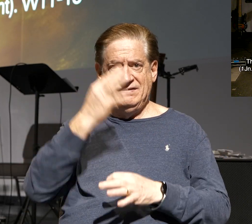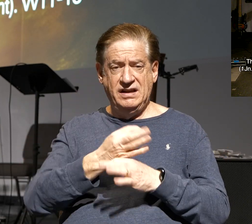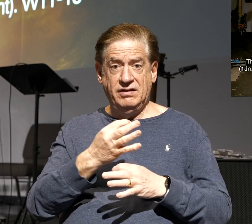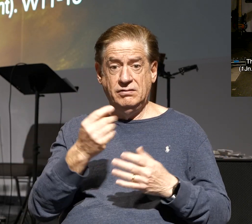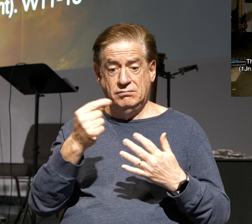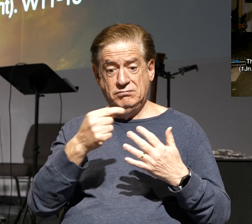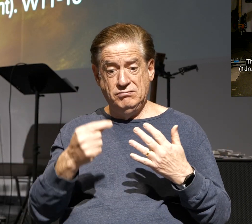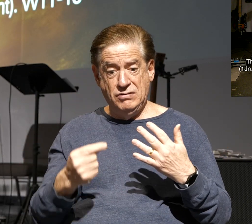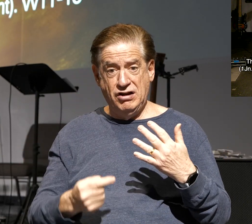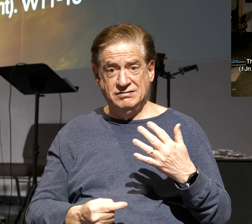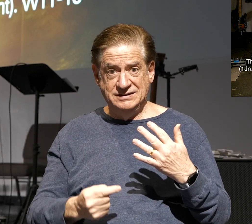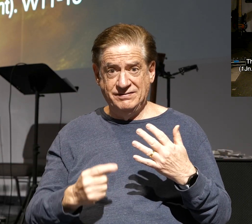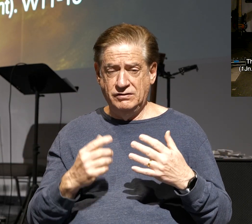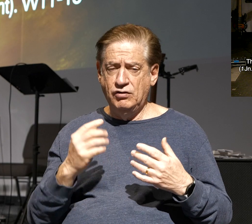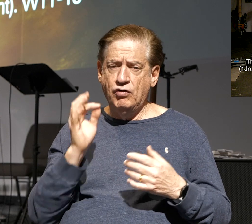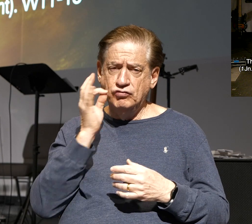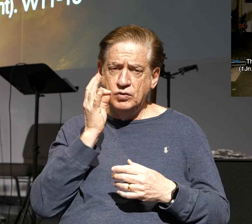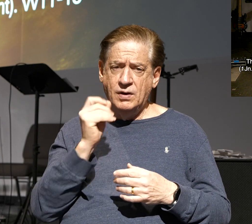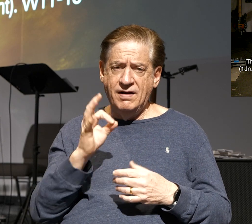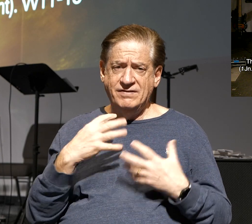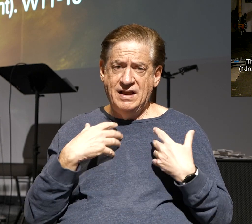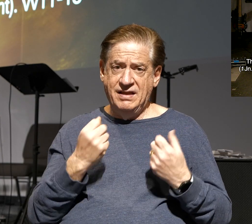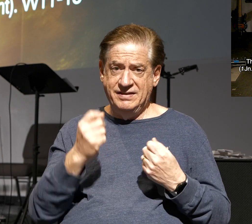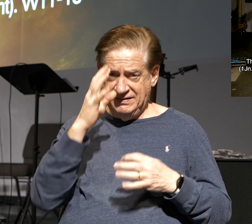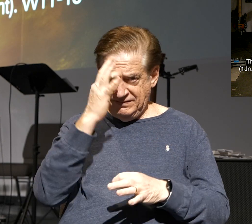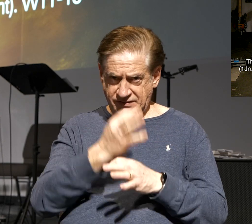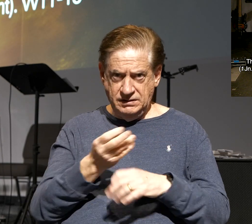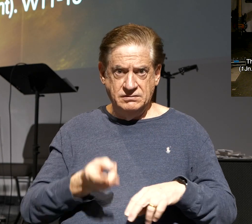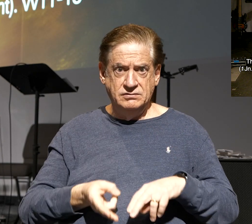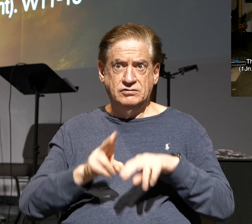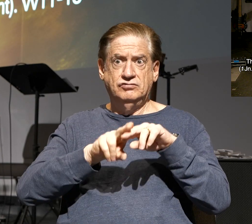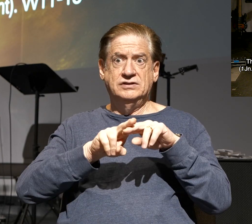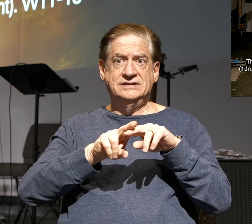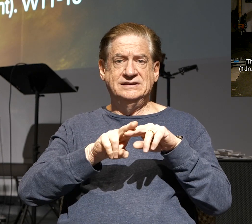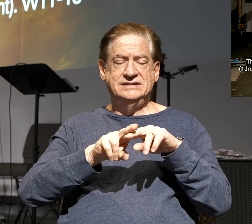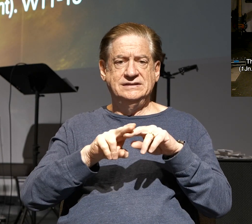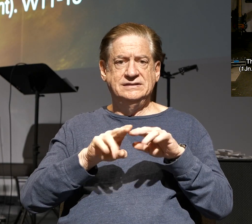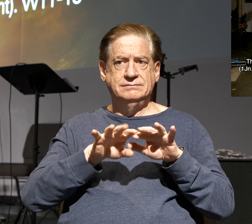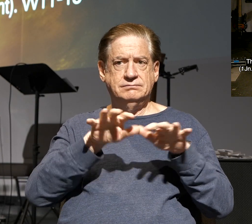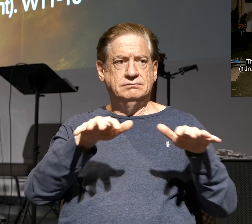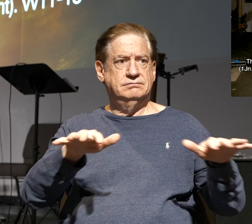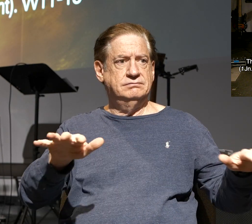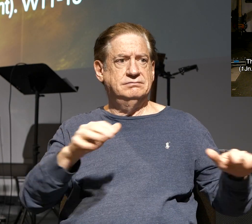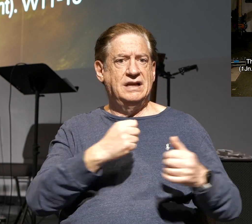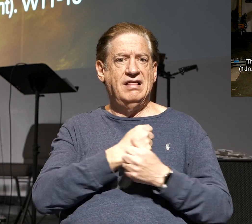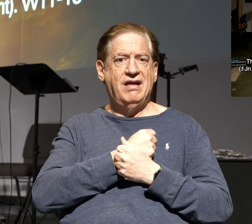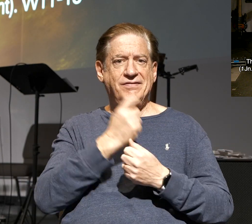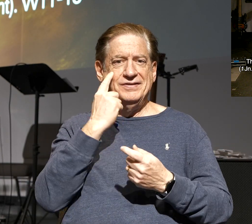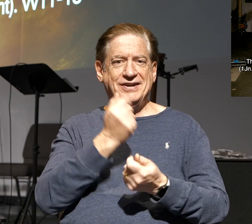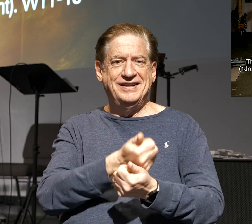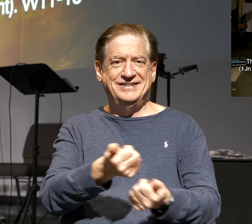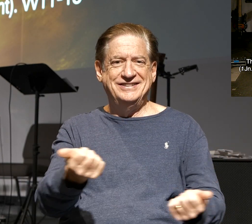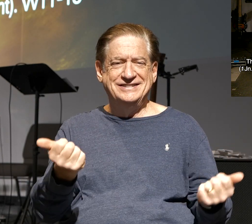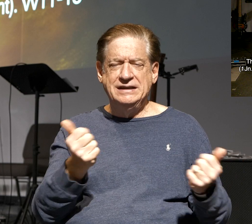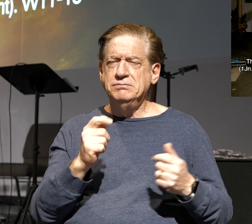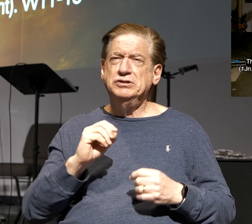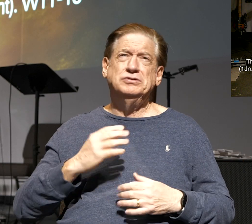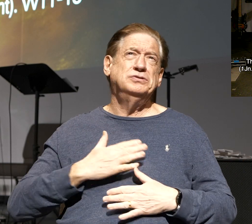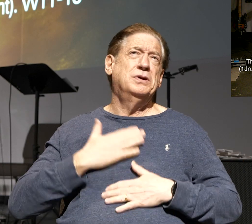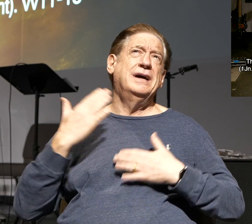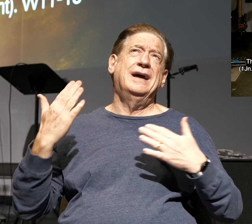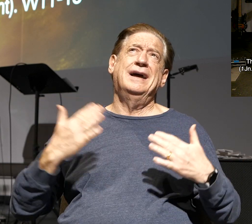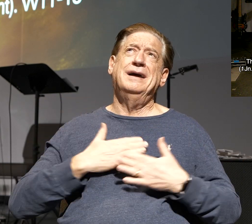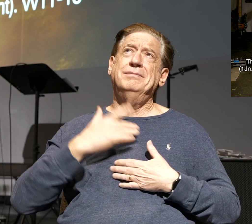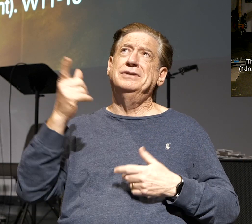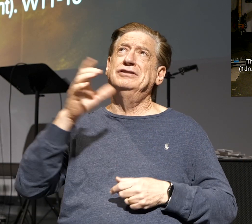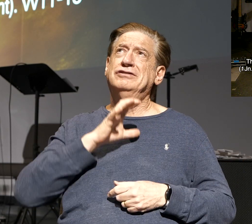faith, that is the fruit of a healthy faith, are increased in abounding love for others. And being so happy in Christ,